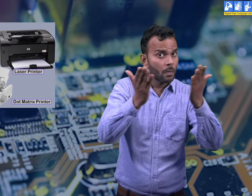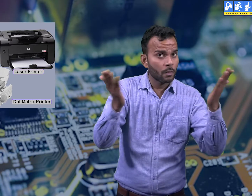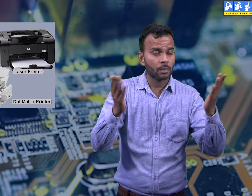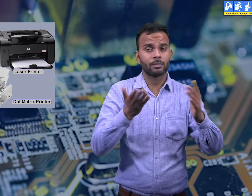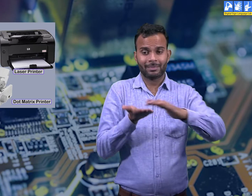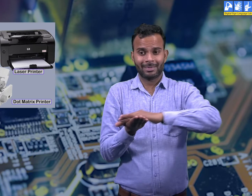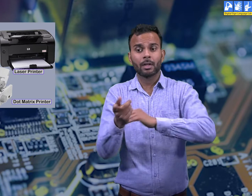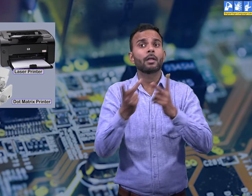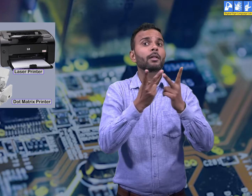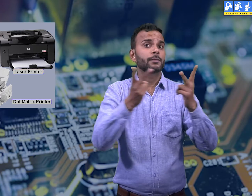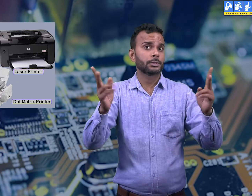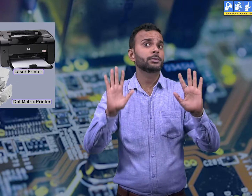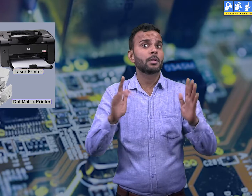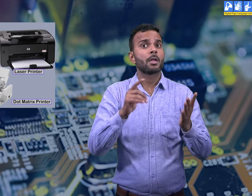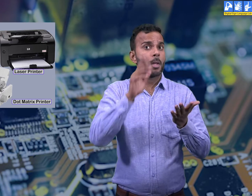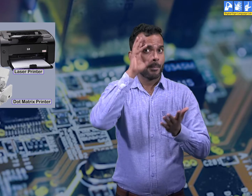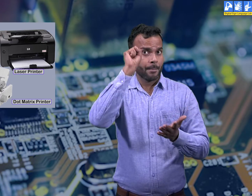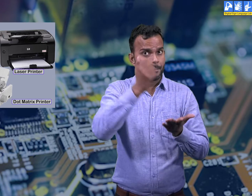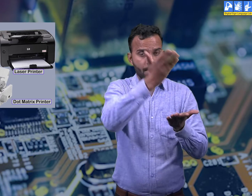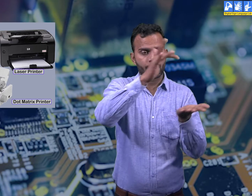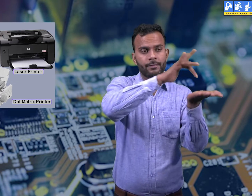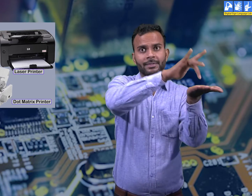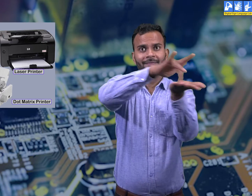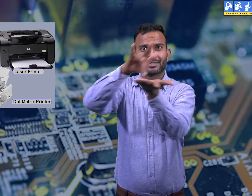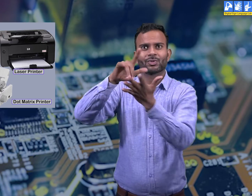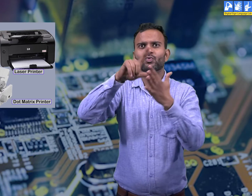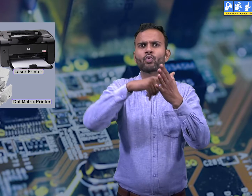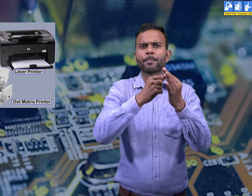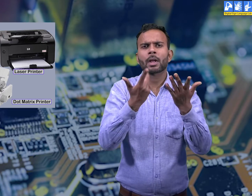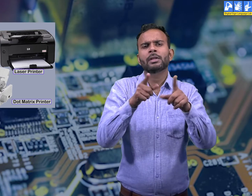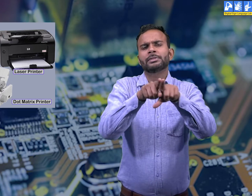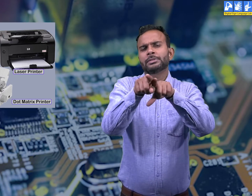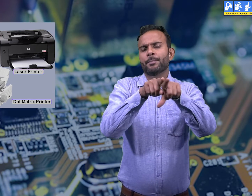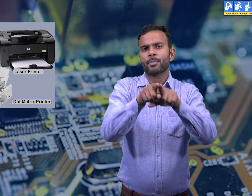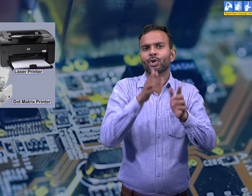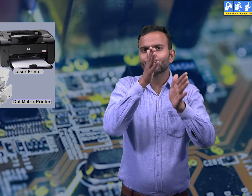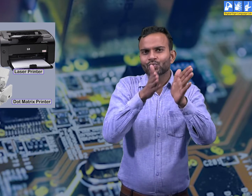The usage of printer can differ with the areas of work